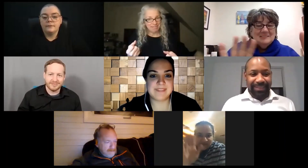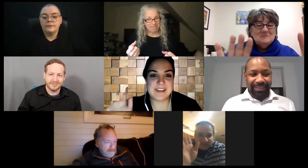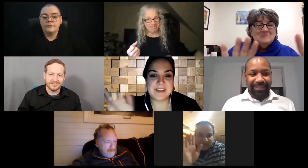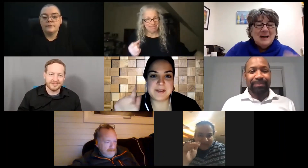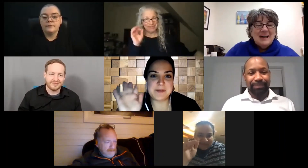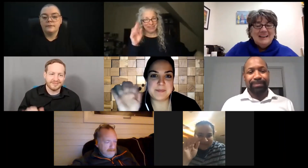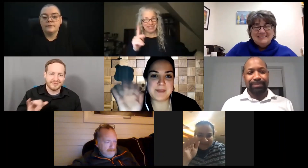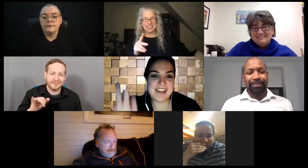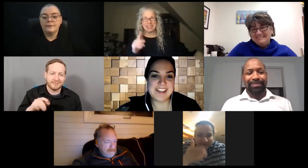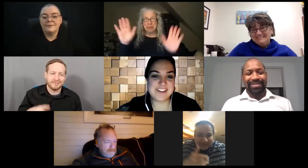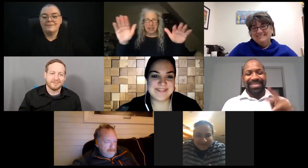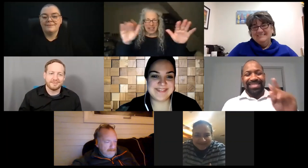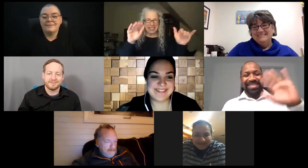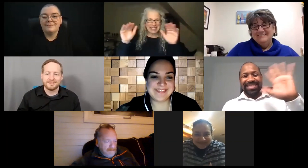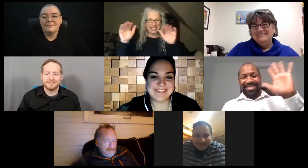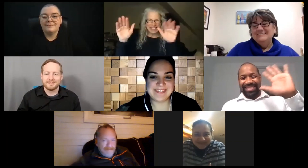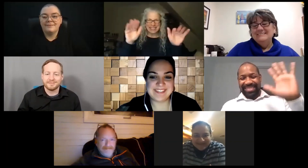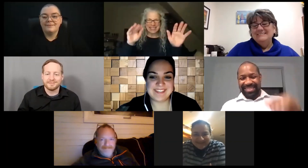Bye.